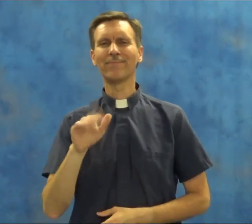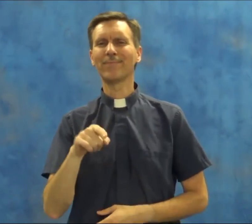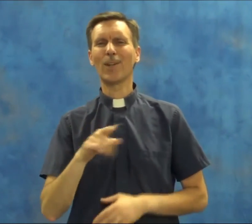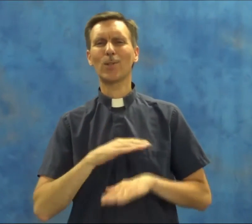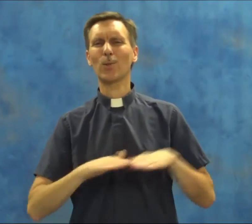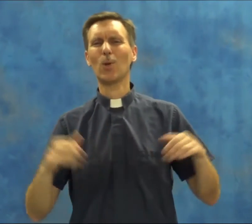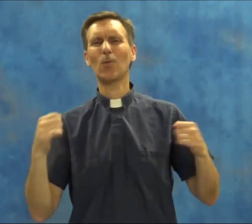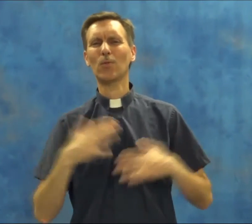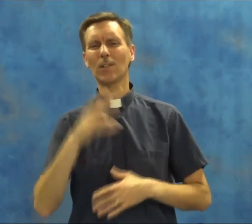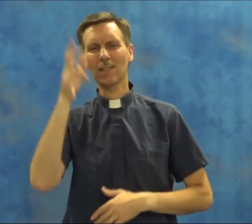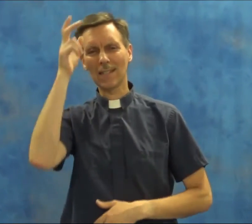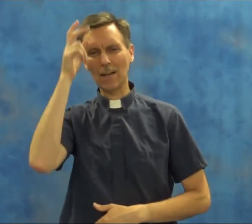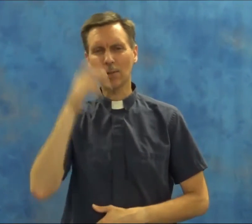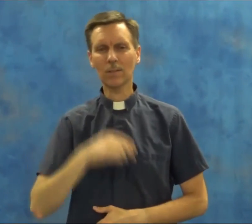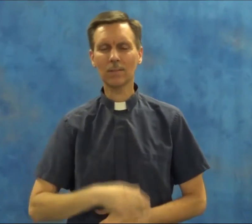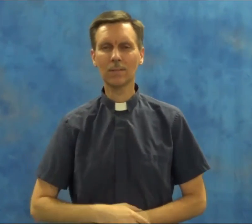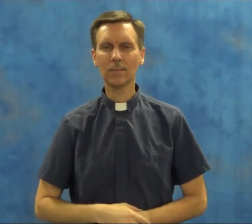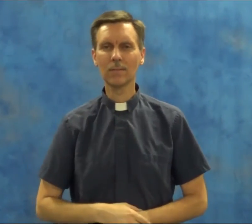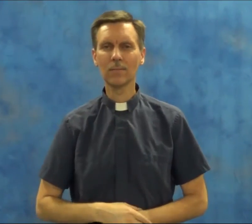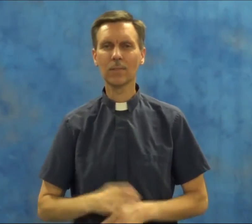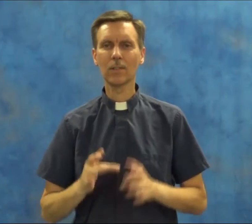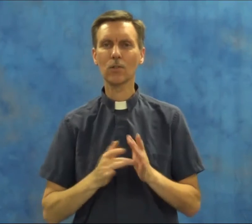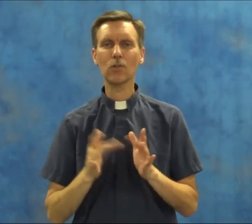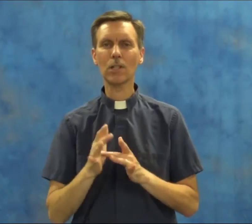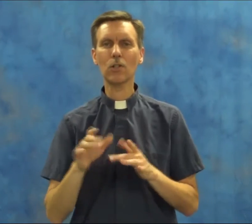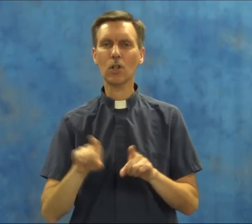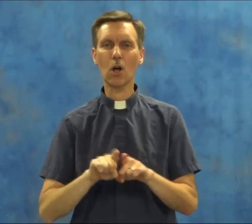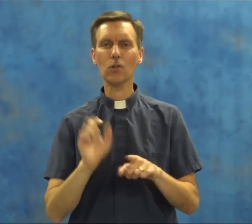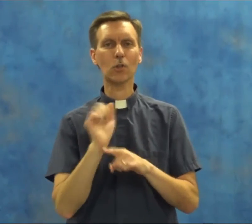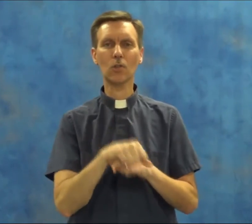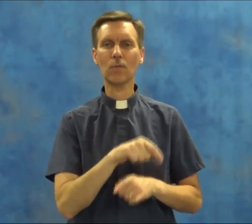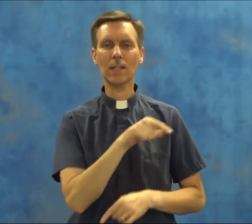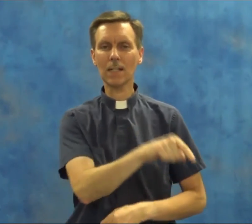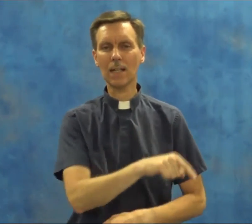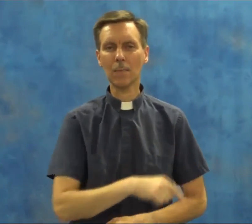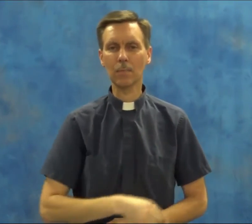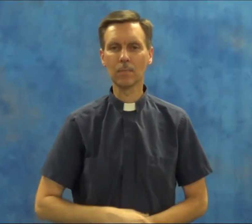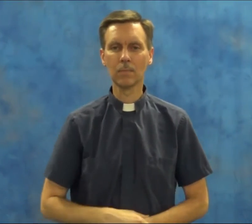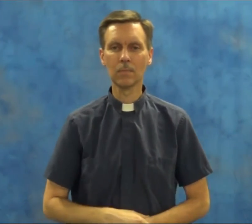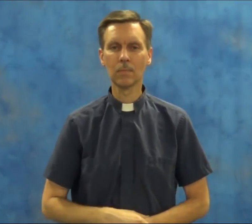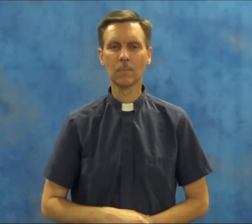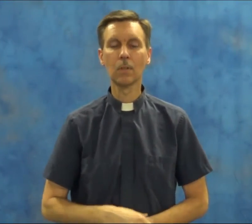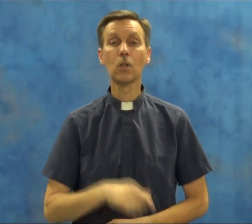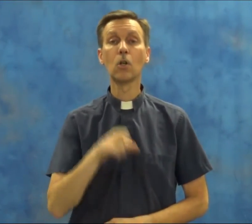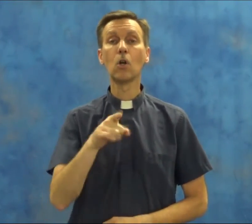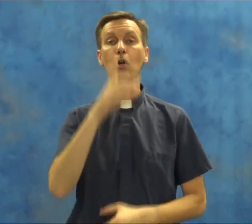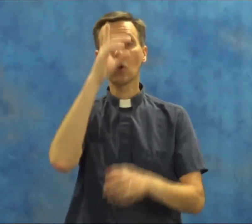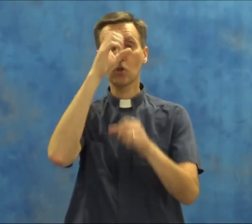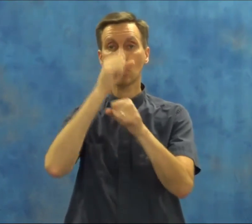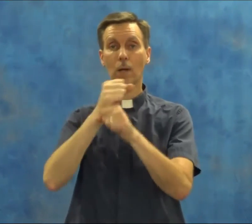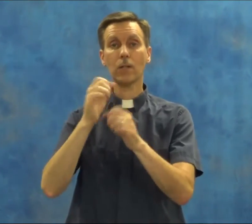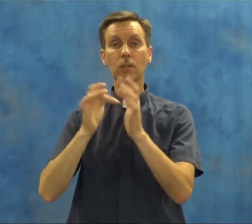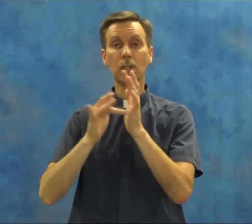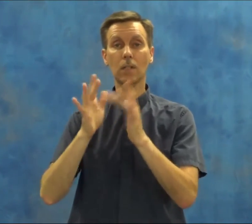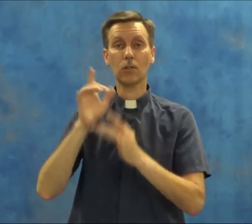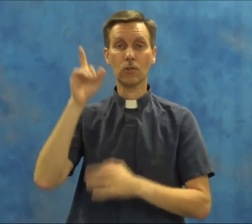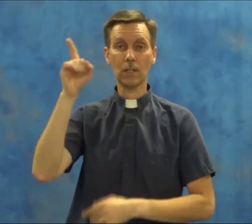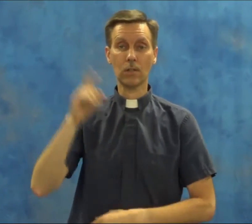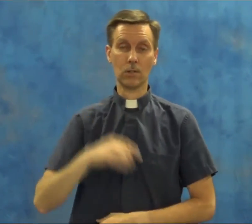So don't fear the devil. Jesus also defeated him. Trust in Jesus.